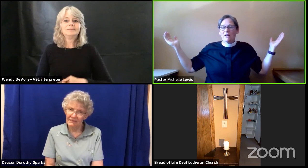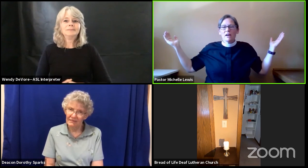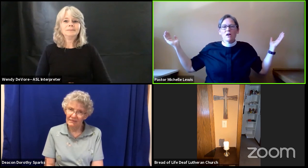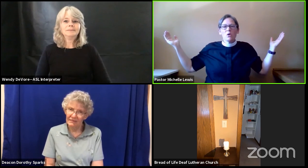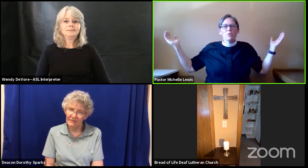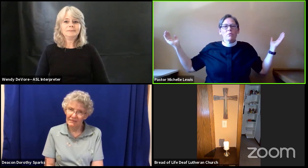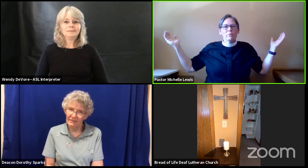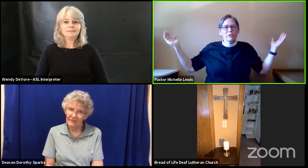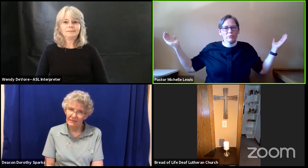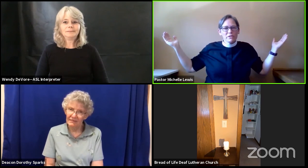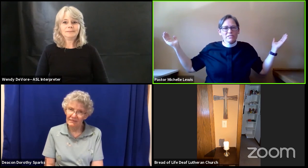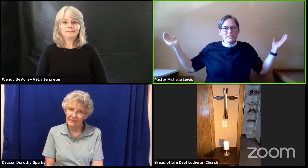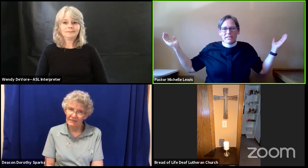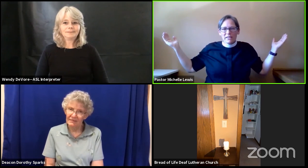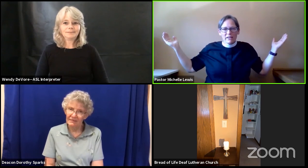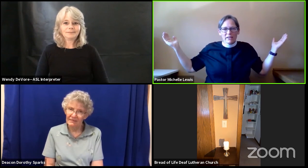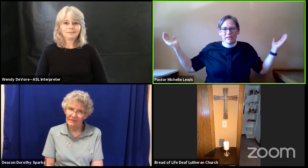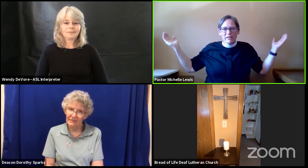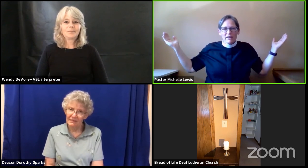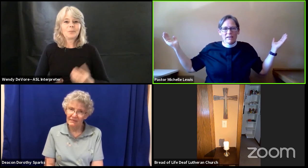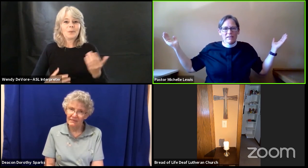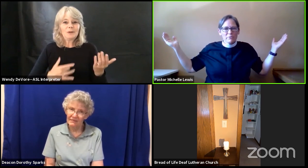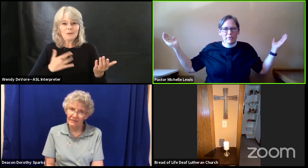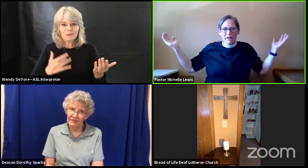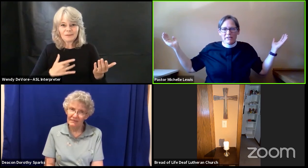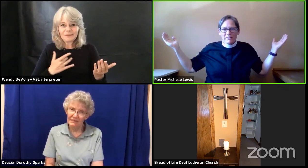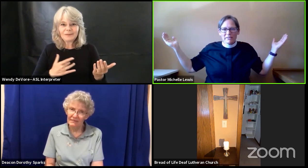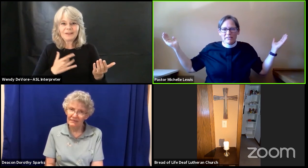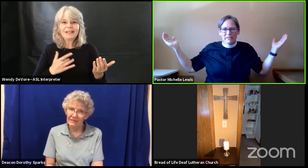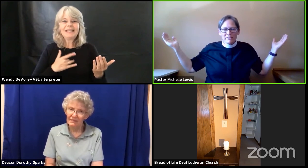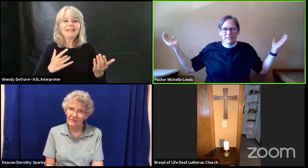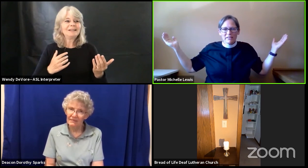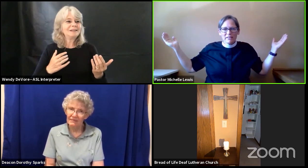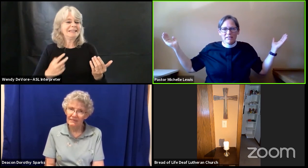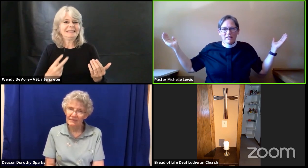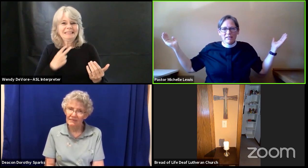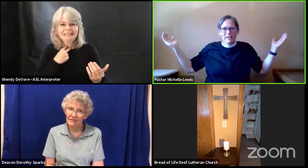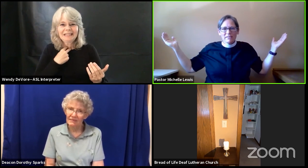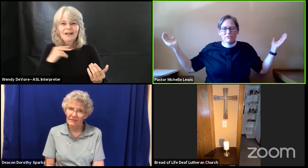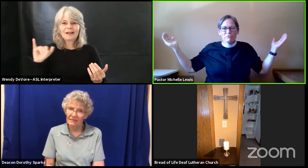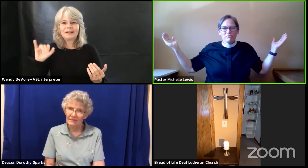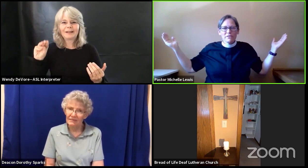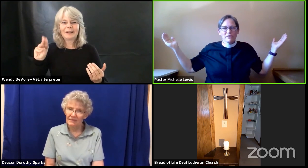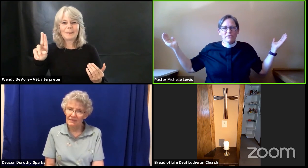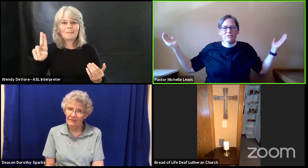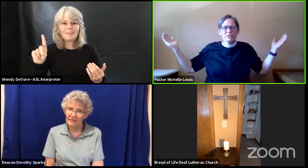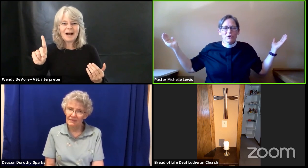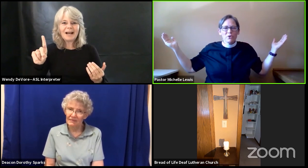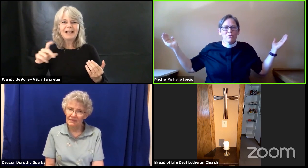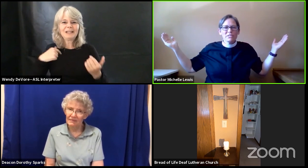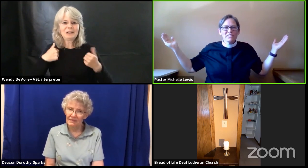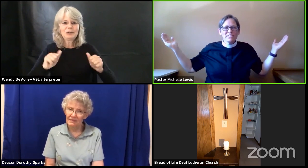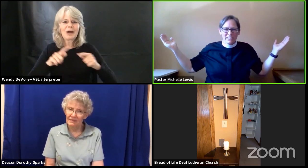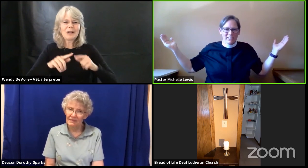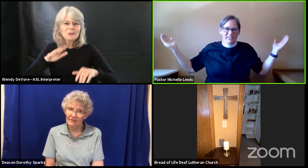When you are sinking in the mud, you feel so stuck,